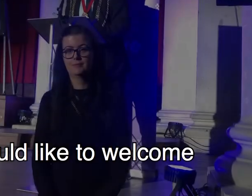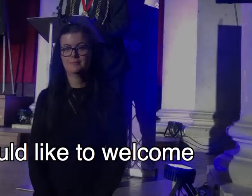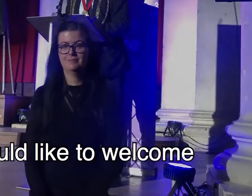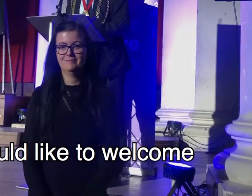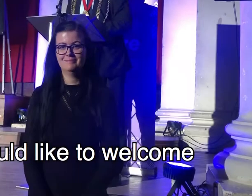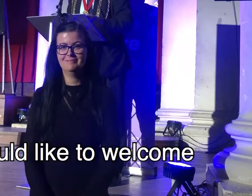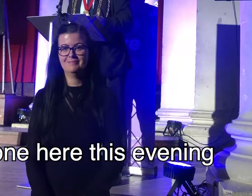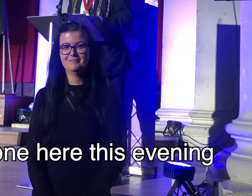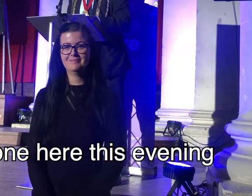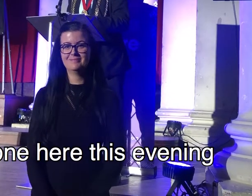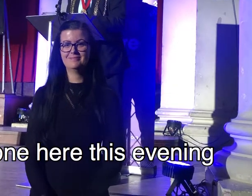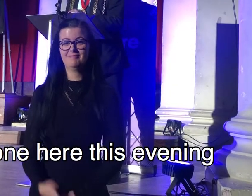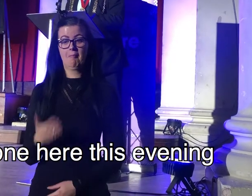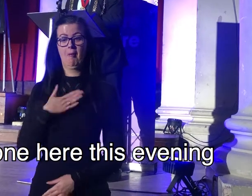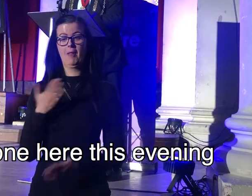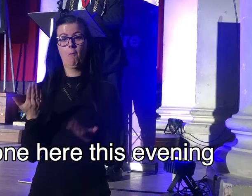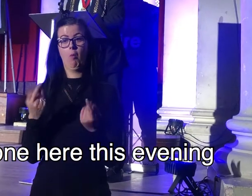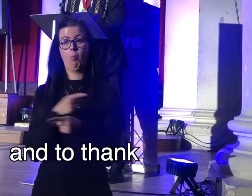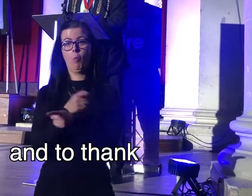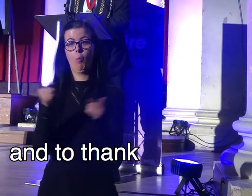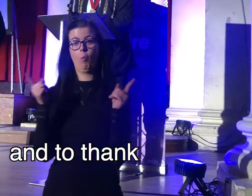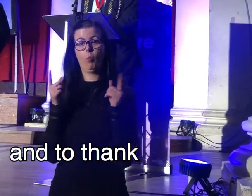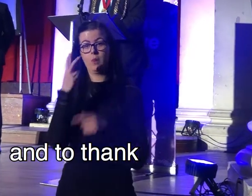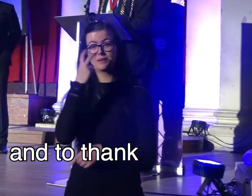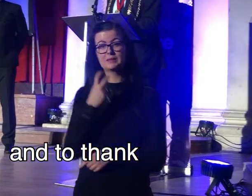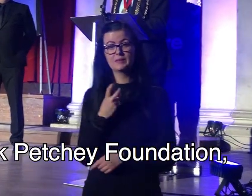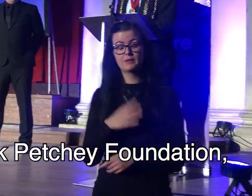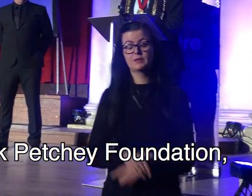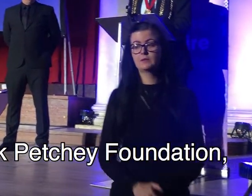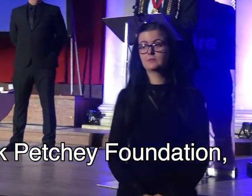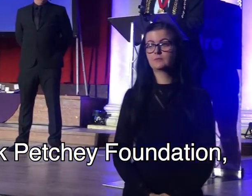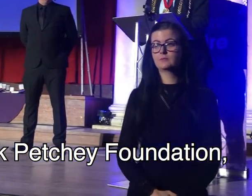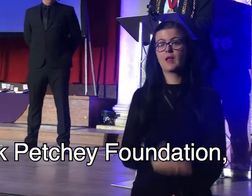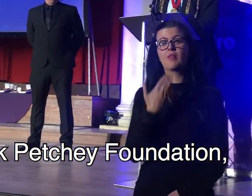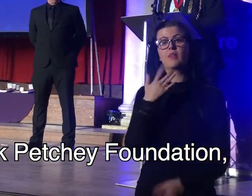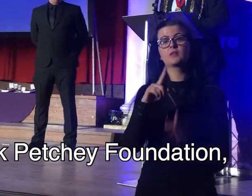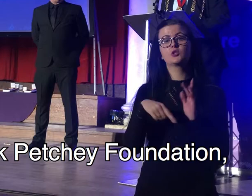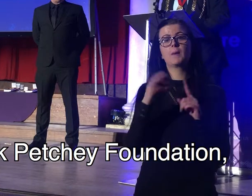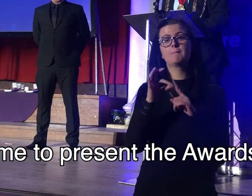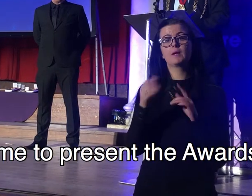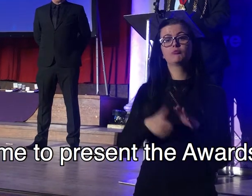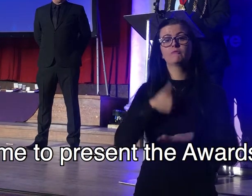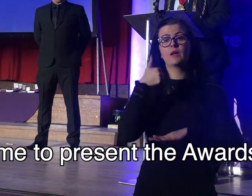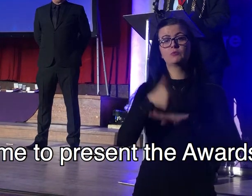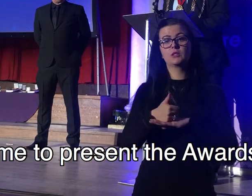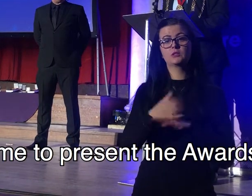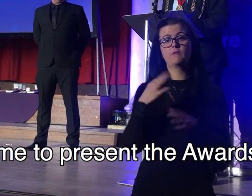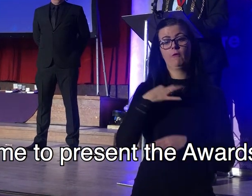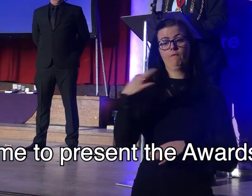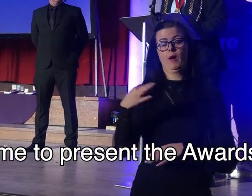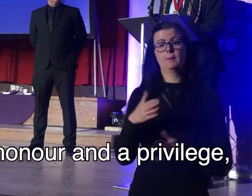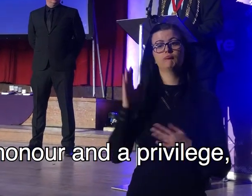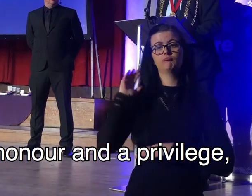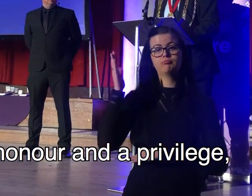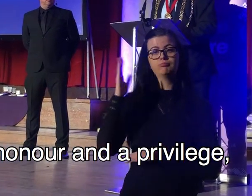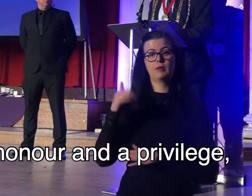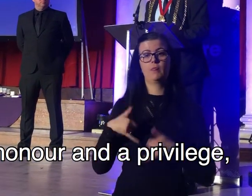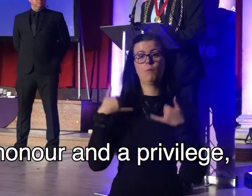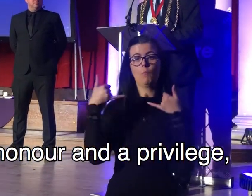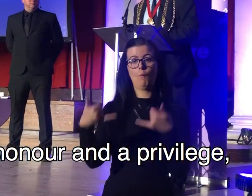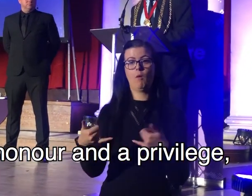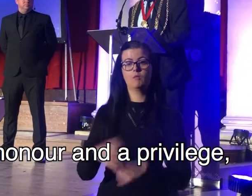I would like to welcome everyone here this evening and thank the Jack Patchy Foundation for inviting me to present the awards.